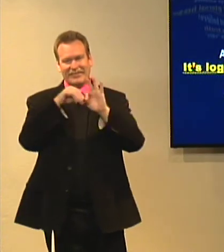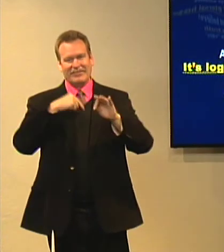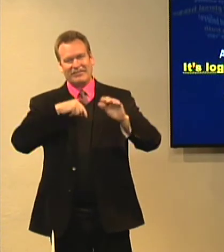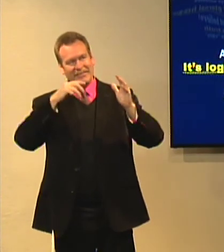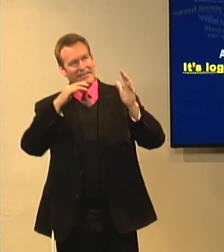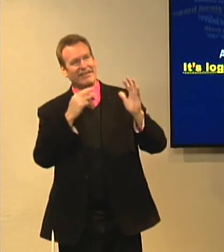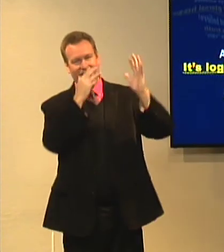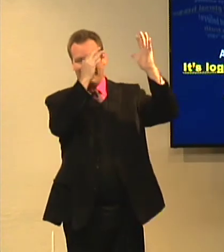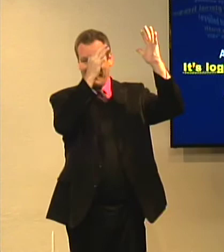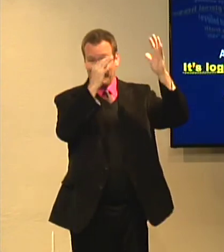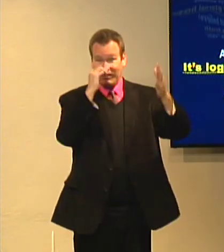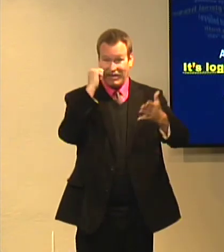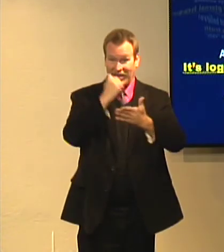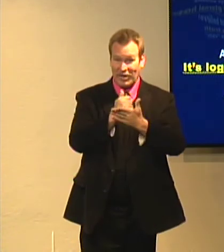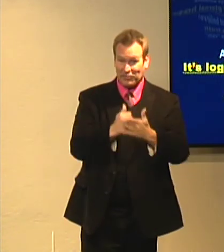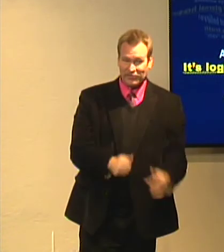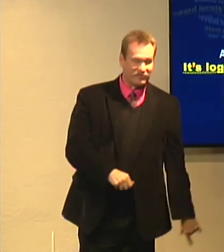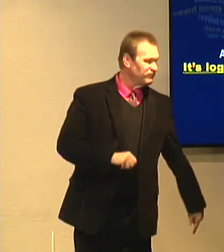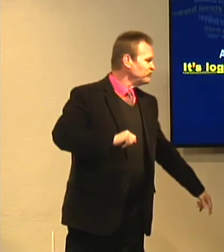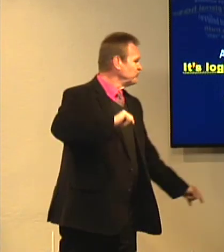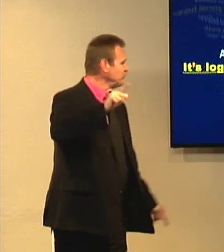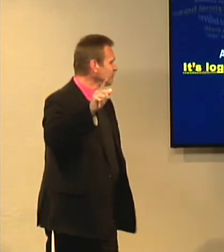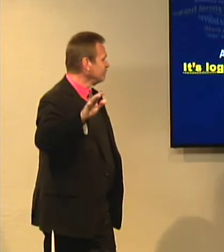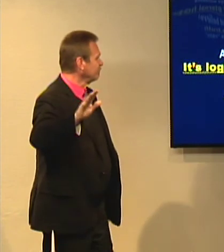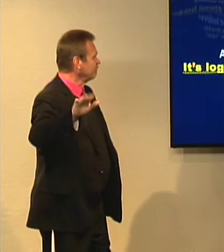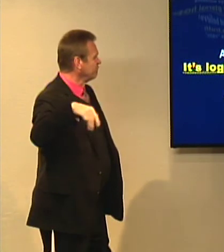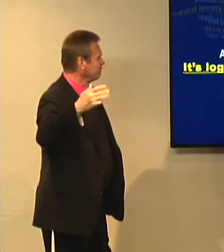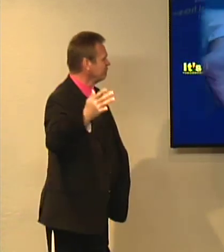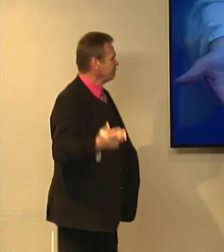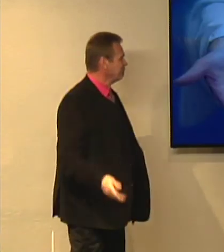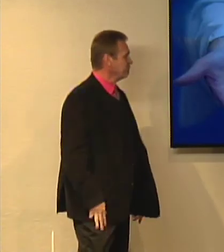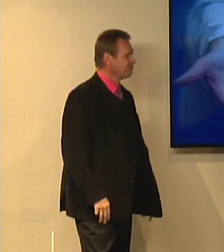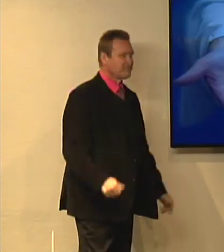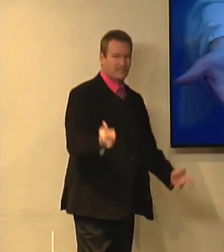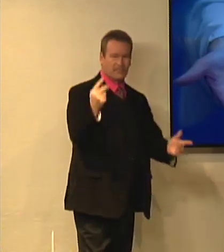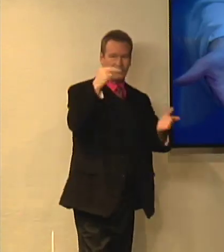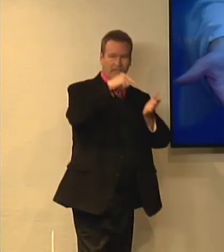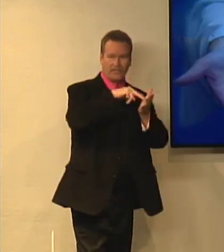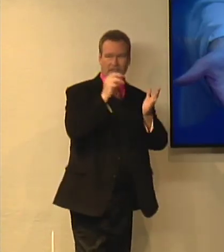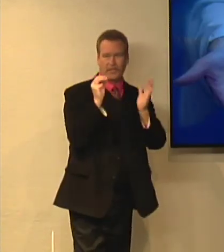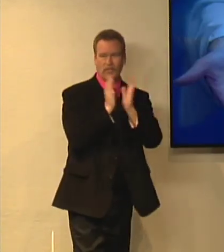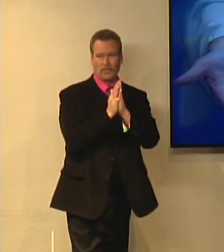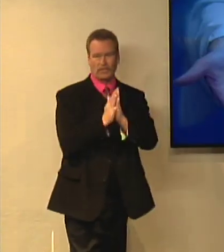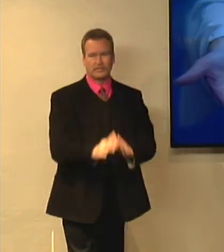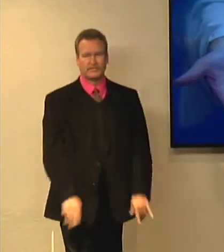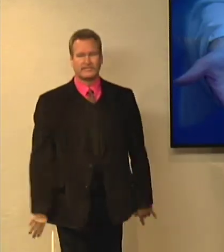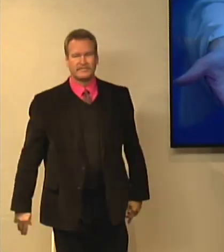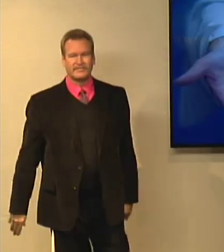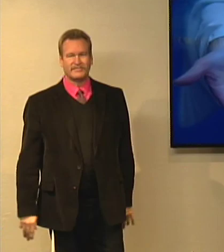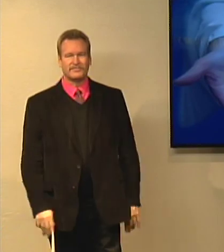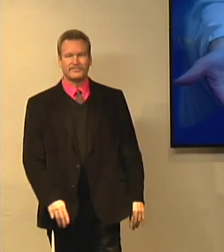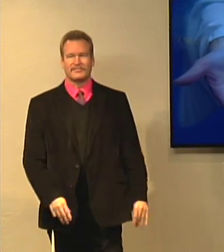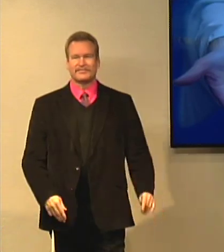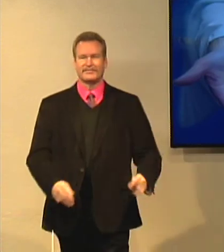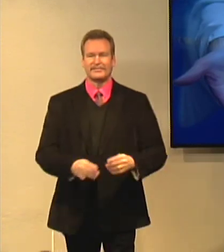so important for all of us to believe and to accept the resurrection. Please, thank you.